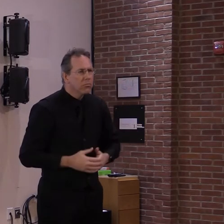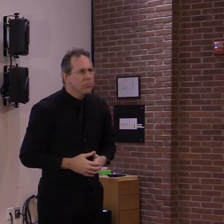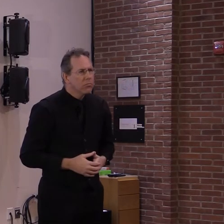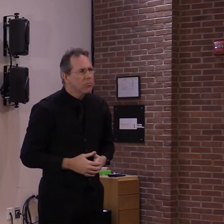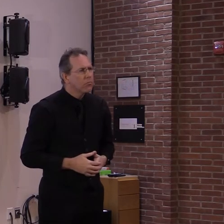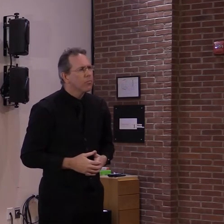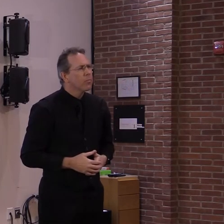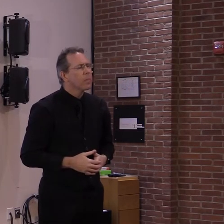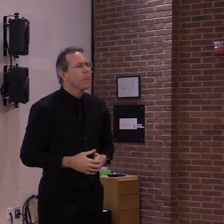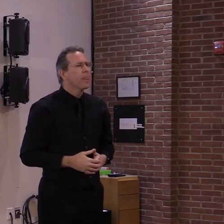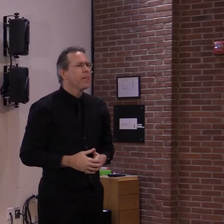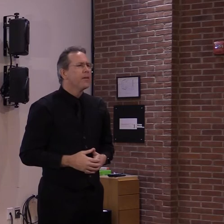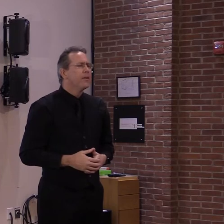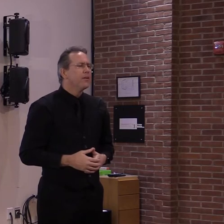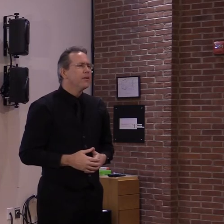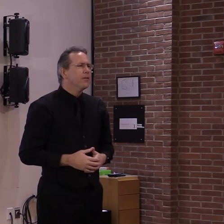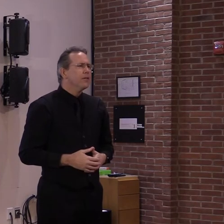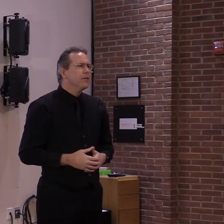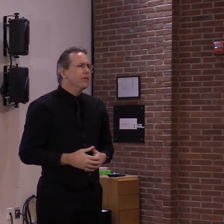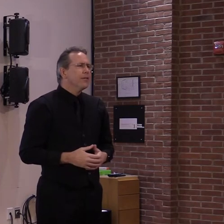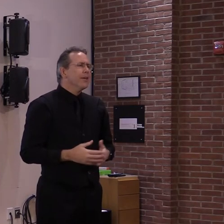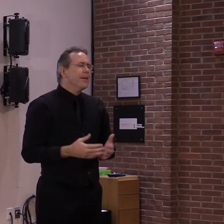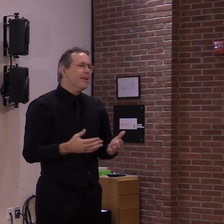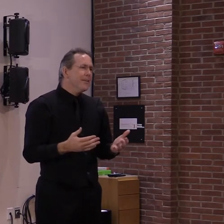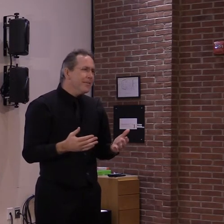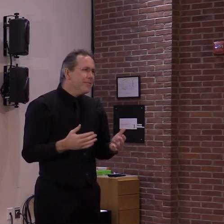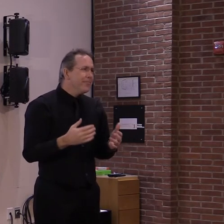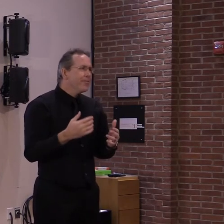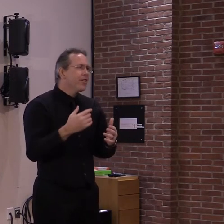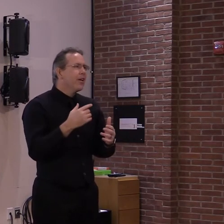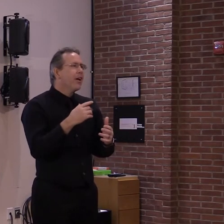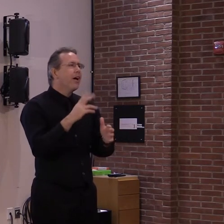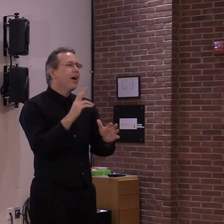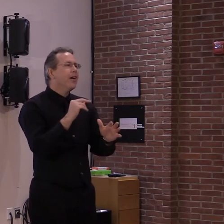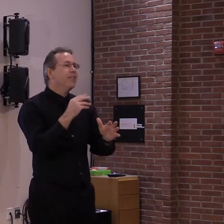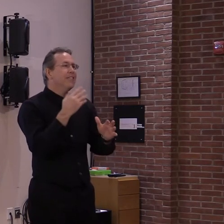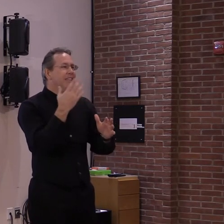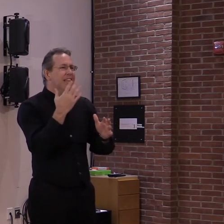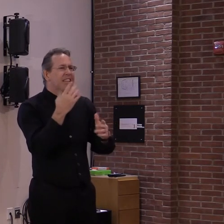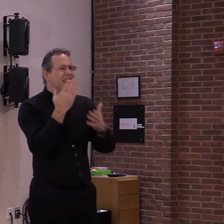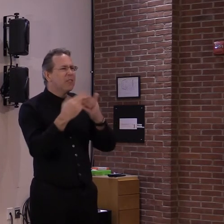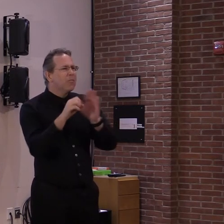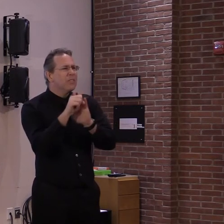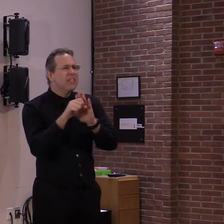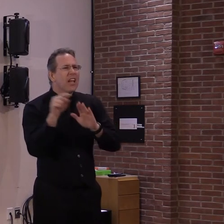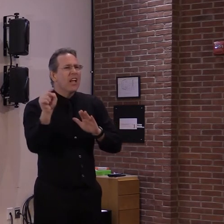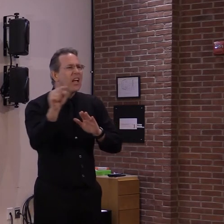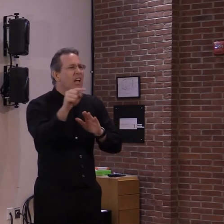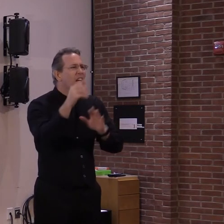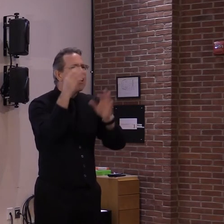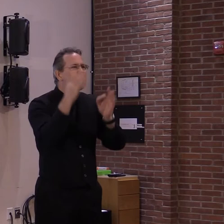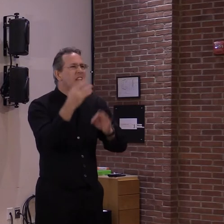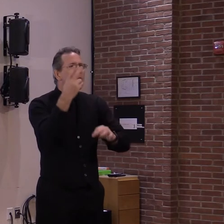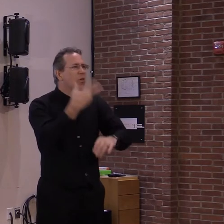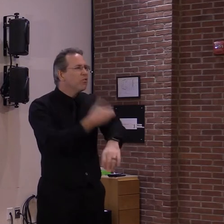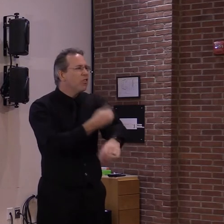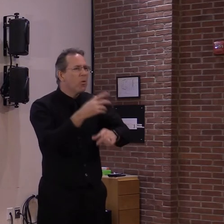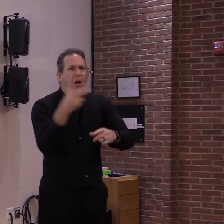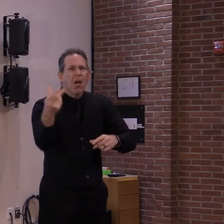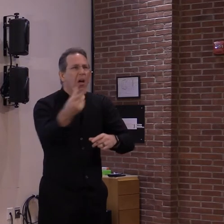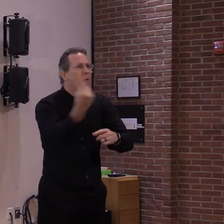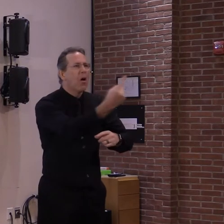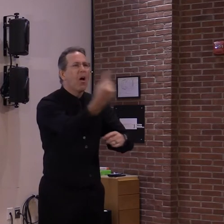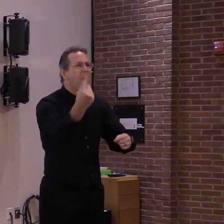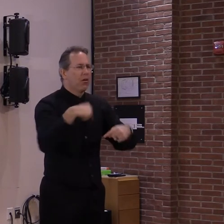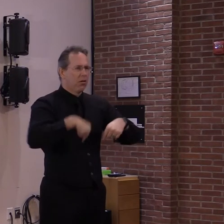it, it would be, um, unfortunate if they went to that sort of system, and we would vigorously argue against that system.